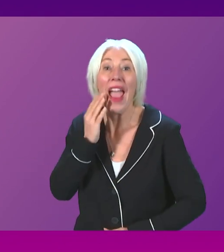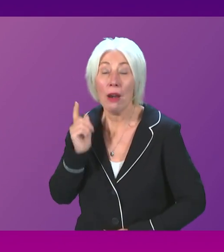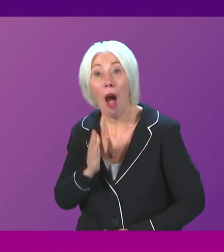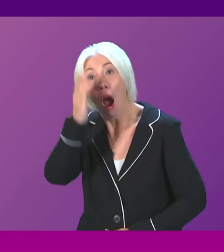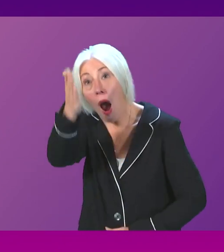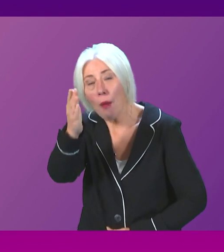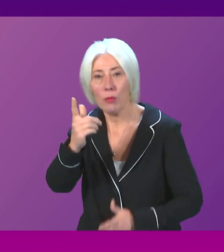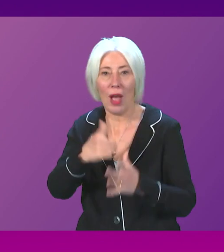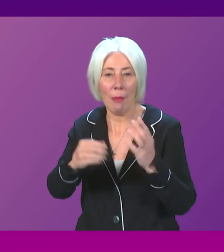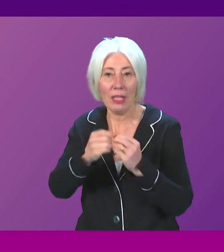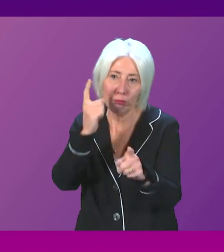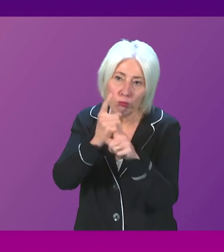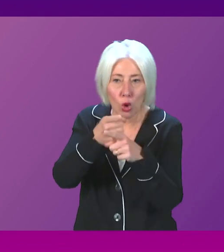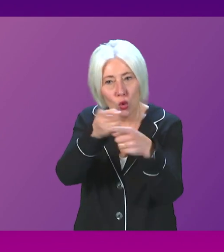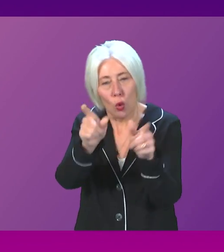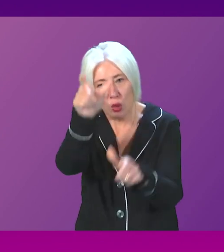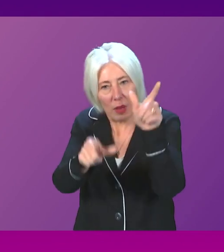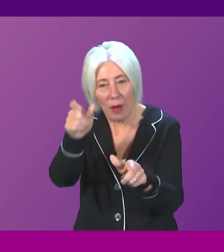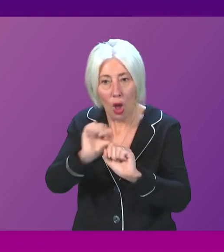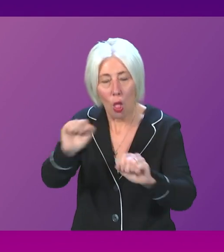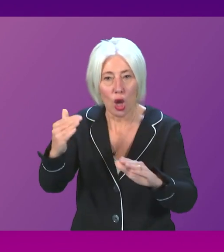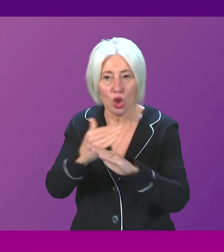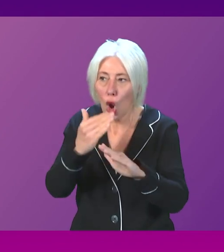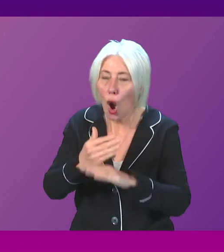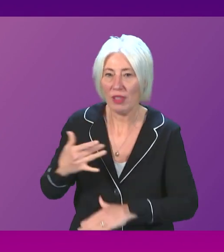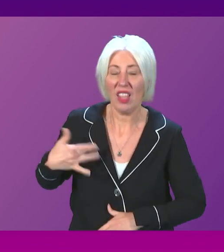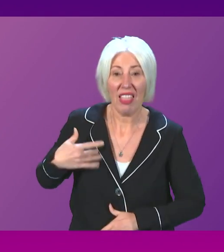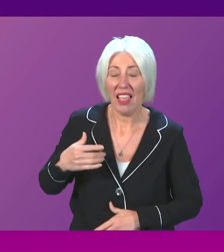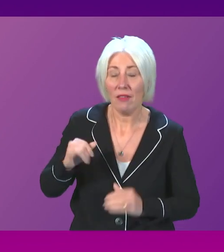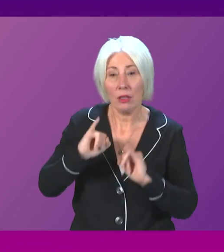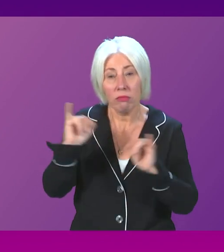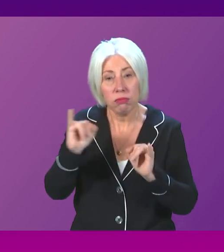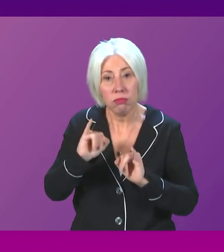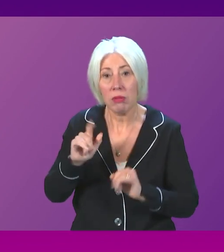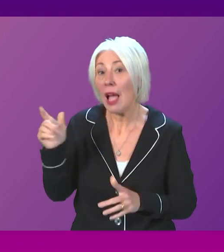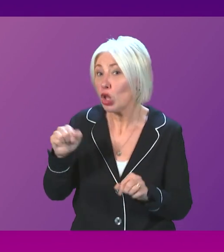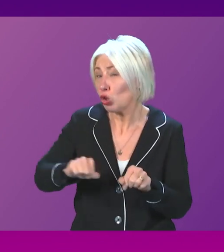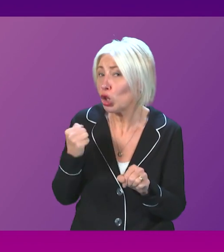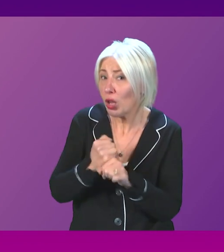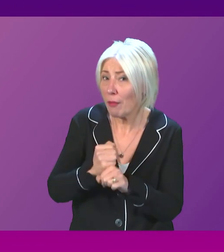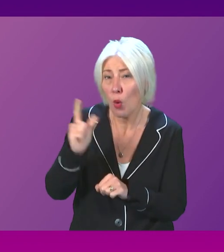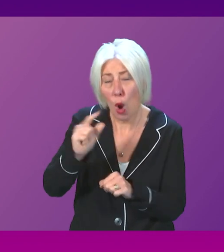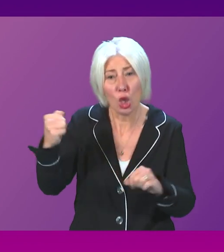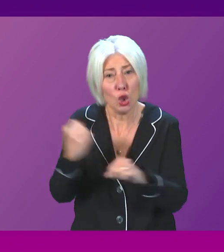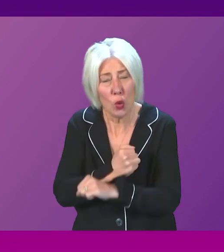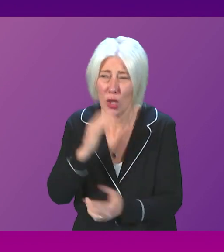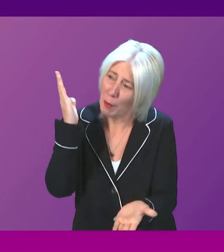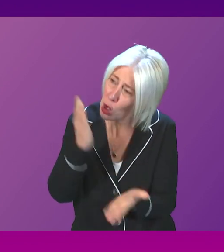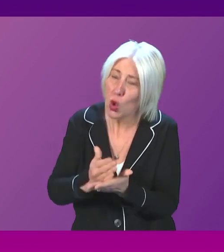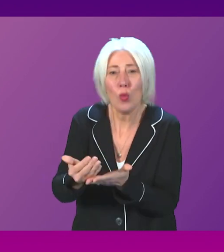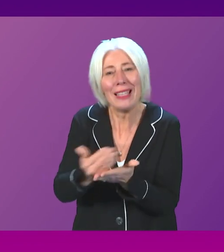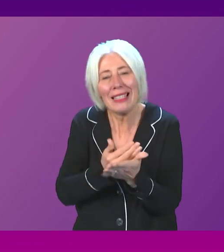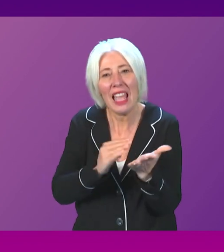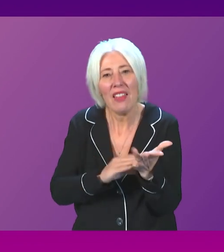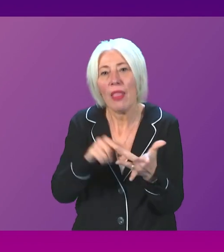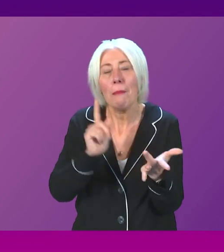Aberdeen to speak to the workers whose livelihoods are in jeopardy? And what steps are the Scottish Government taking to ensure the mill can be saved,